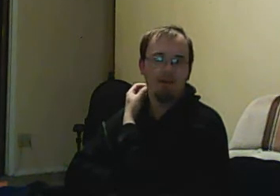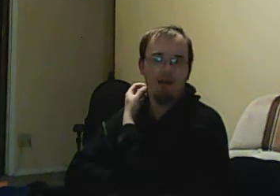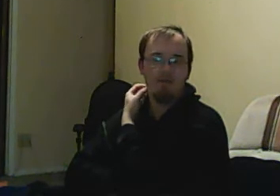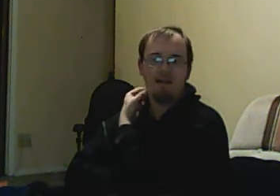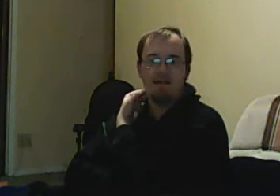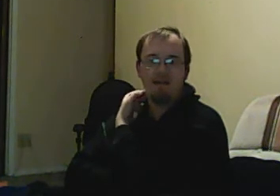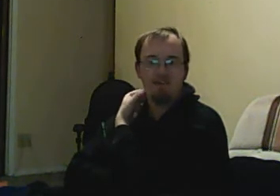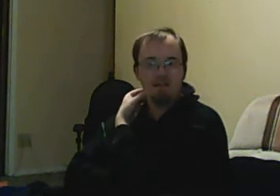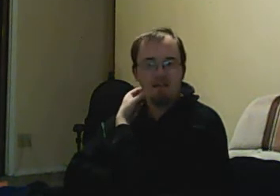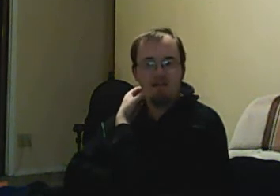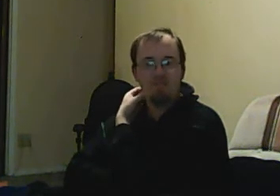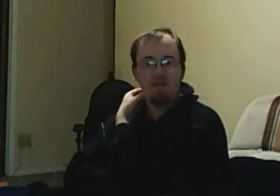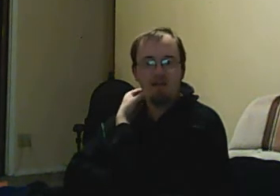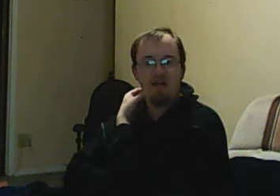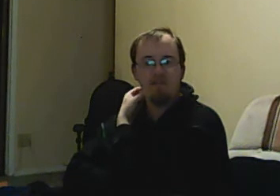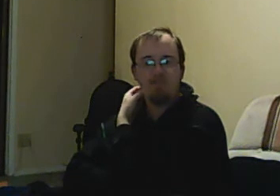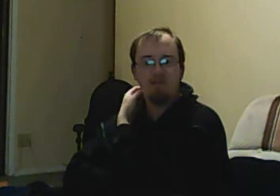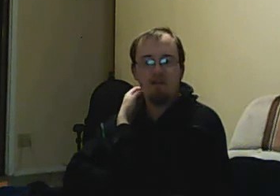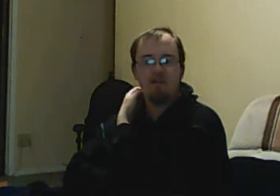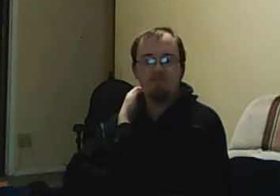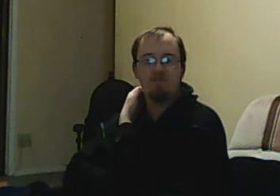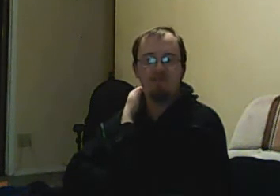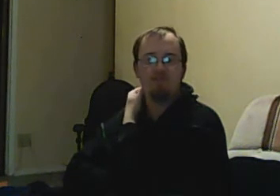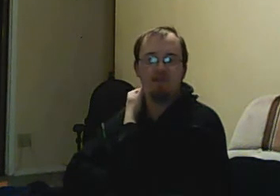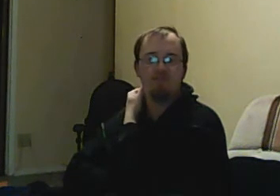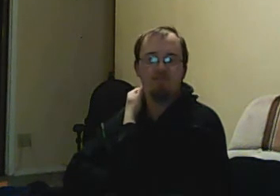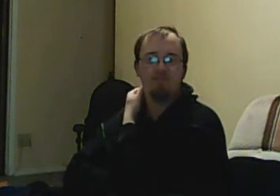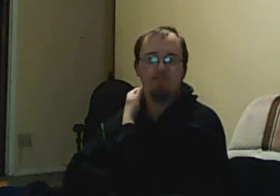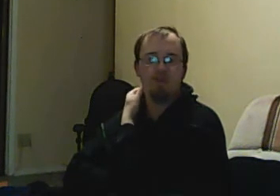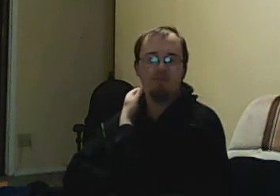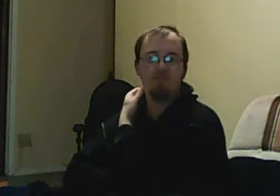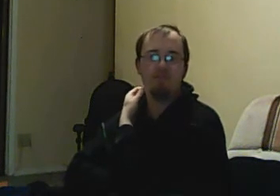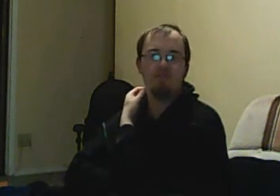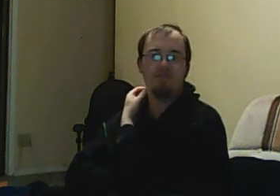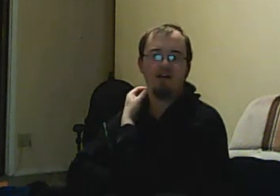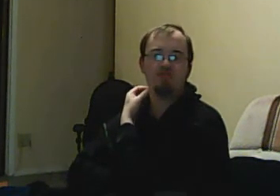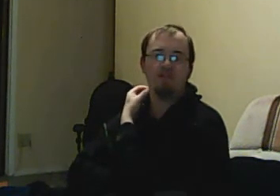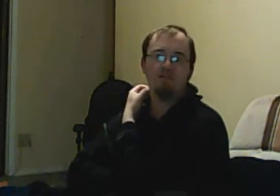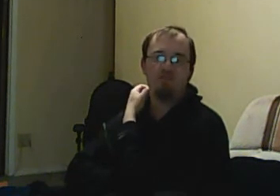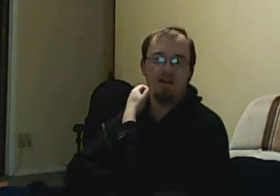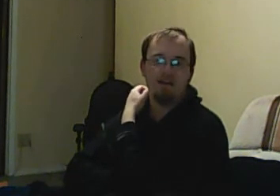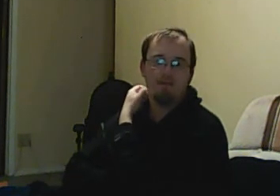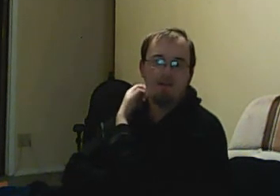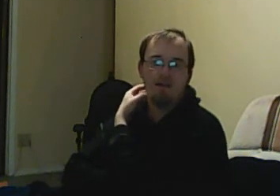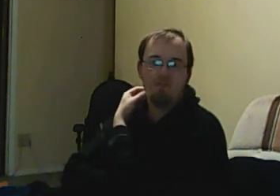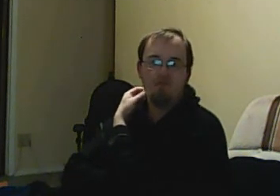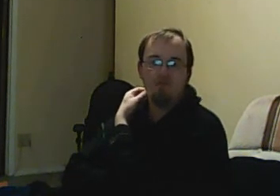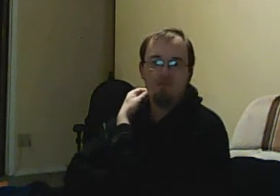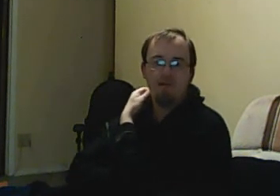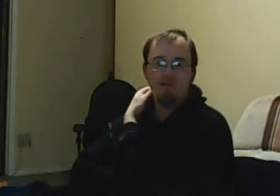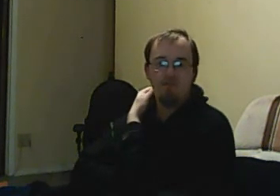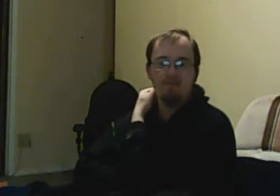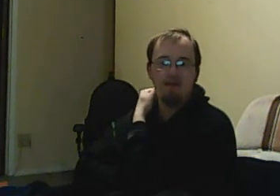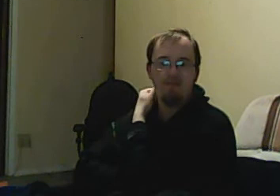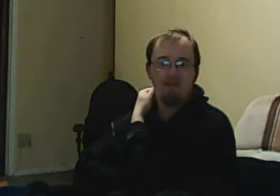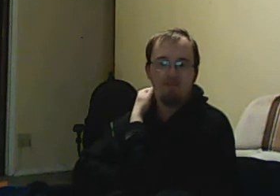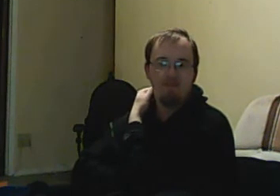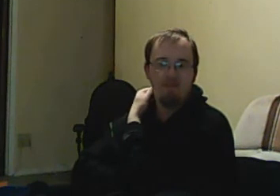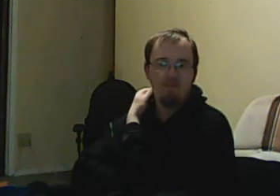In retaliation, he decides to bring a gun to school and ends up shooting the start after Jimmy Brooks, who was actually Drake, before losing his own life after fellow